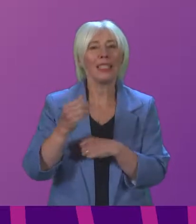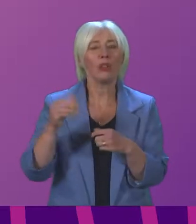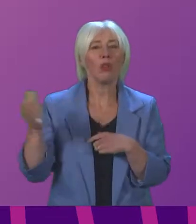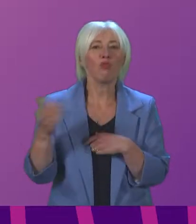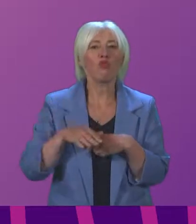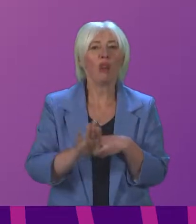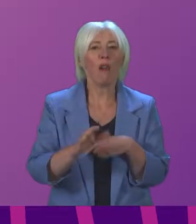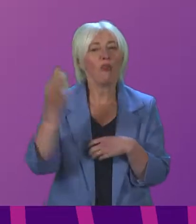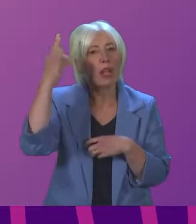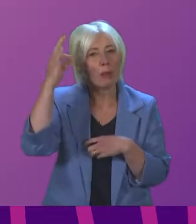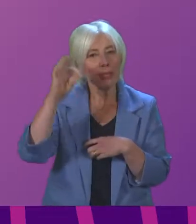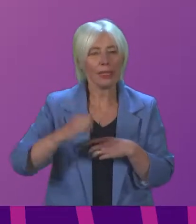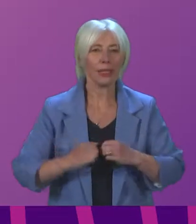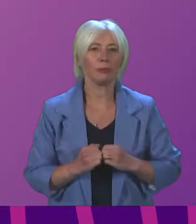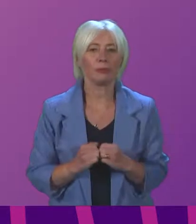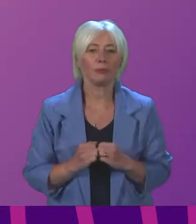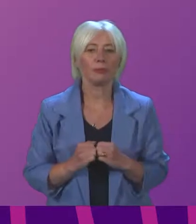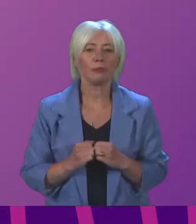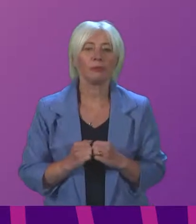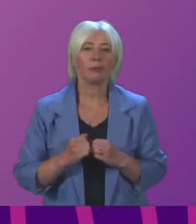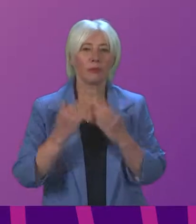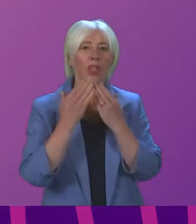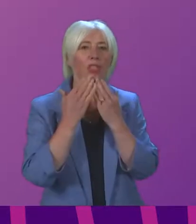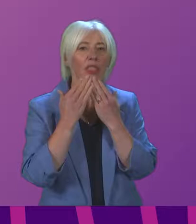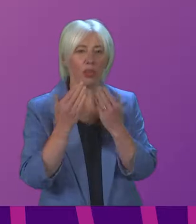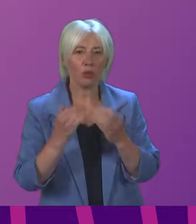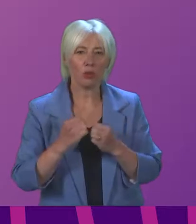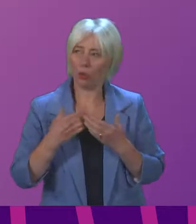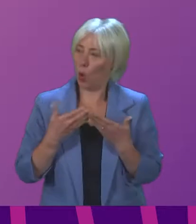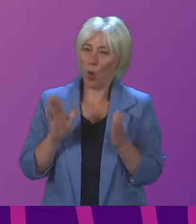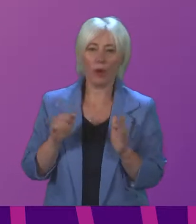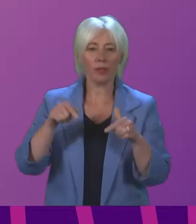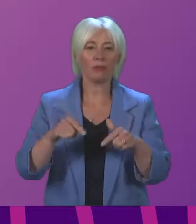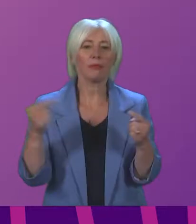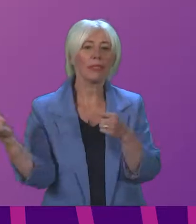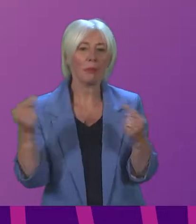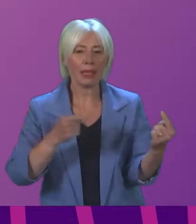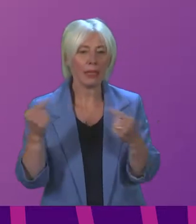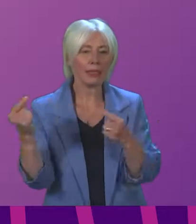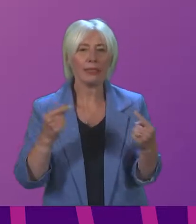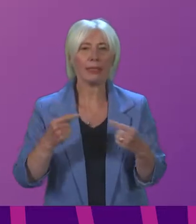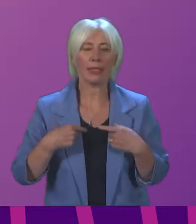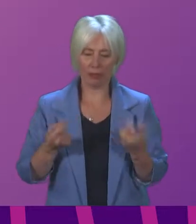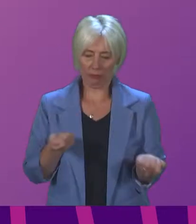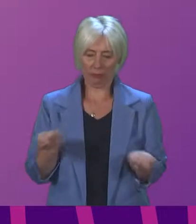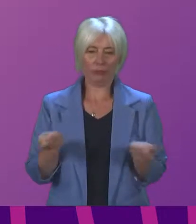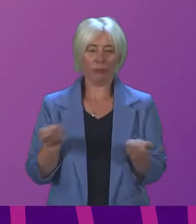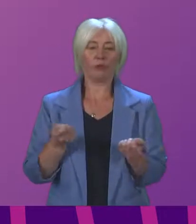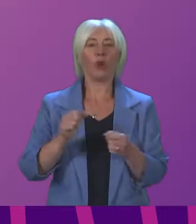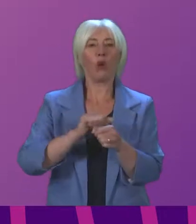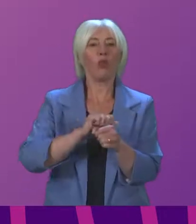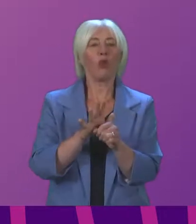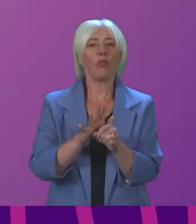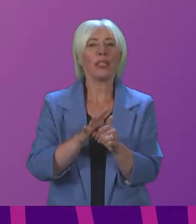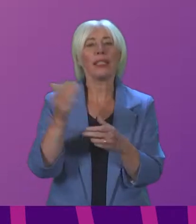Thank you, Deputy Presiding Officer. It's my pleasure to open this debate and speak as a convener of the COVID-19 Recovery